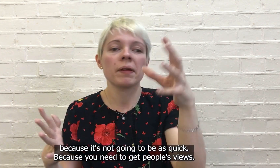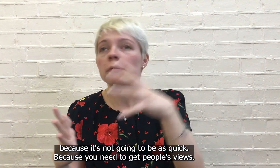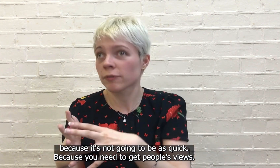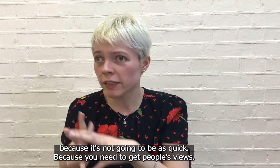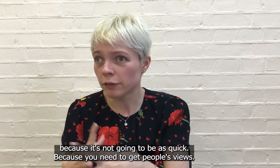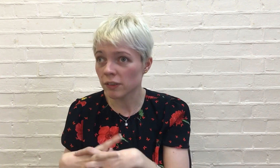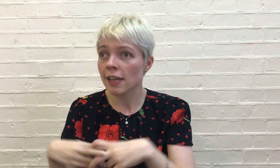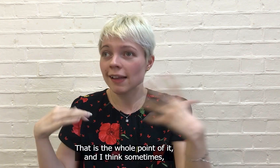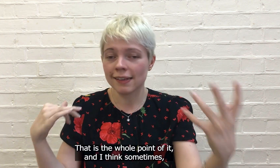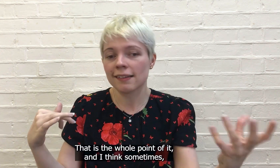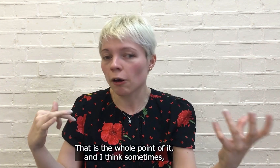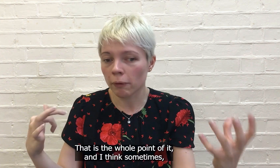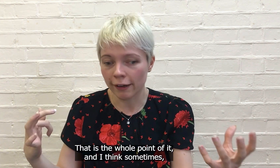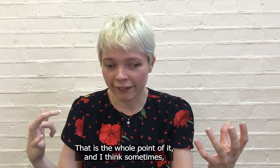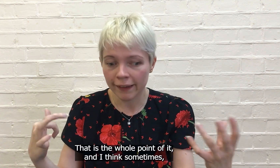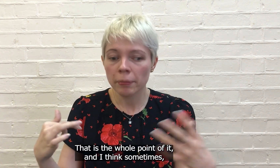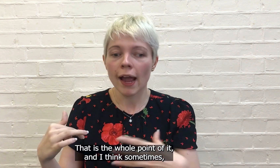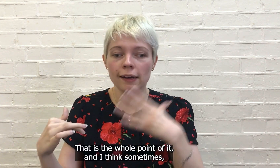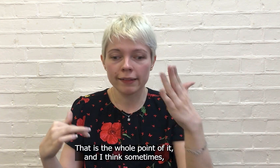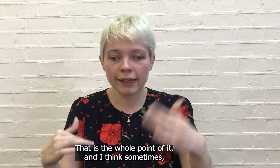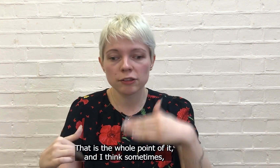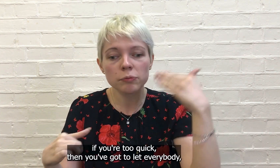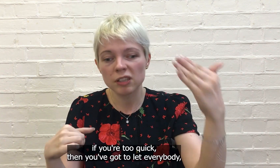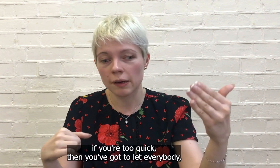people's views that is the whole point of it and I think sometimes